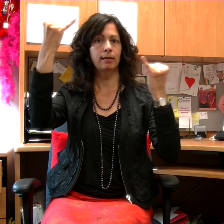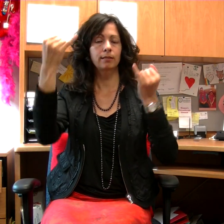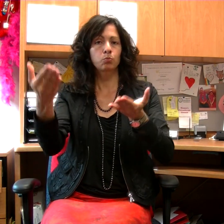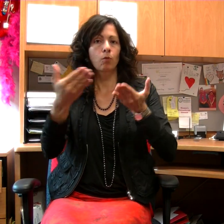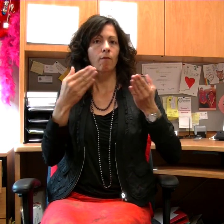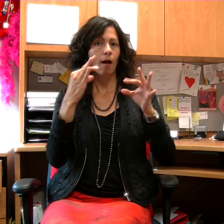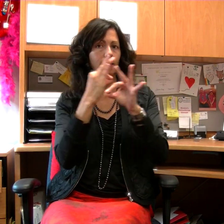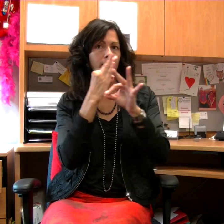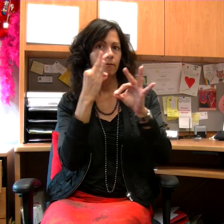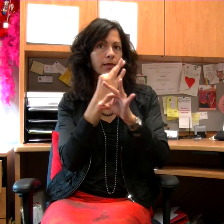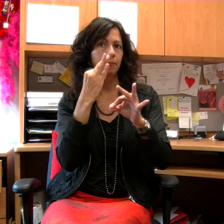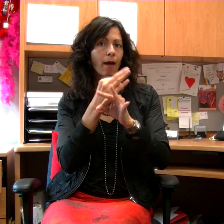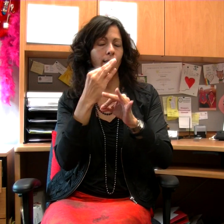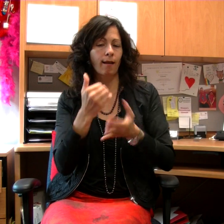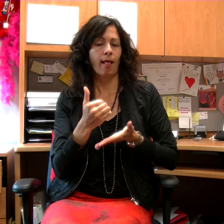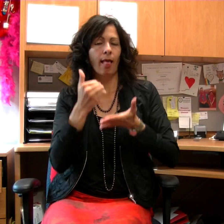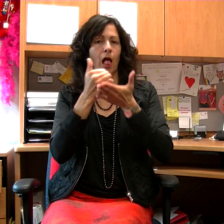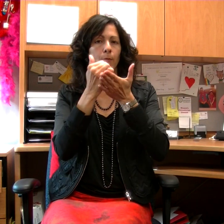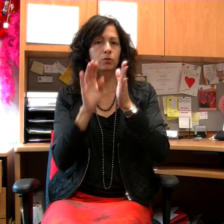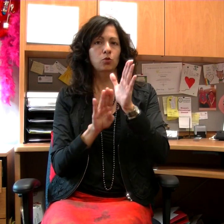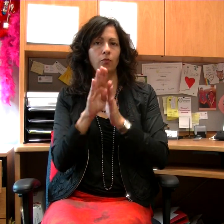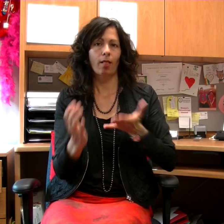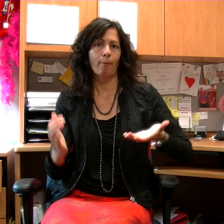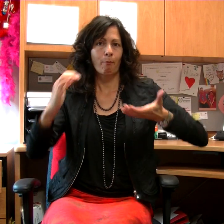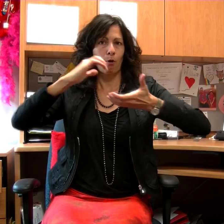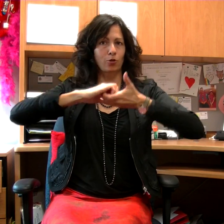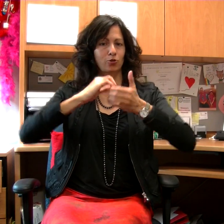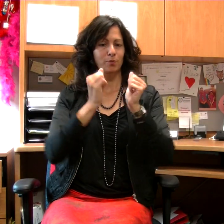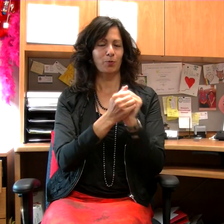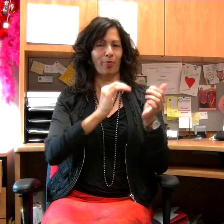provide feedback, and help us to develop partnerships in our community.